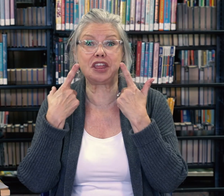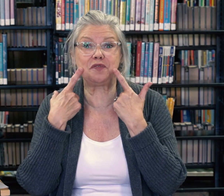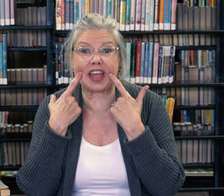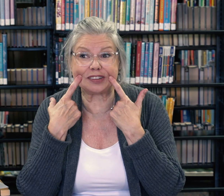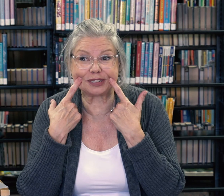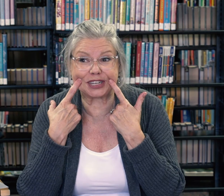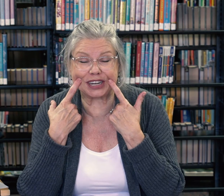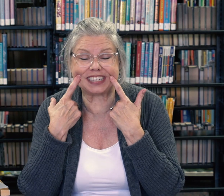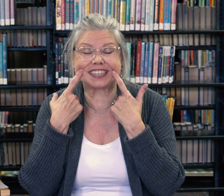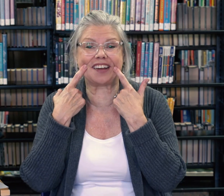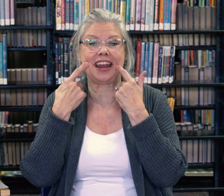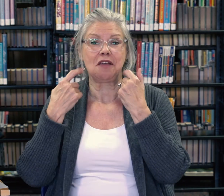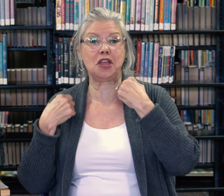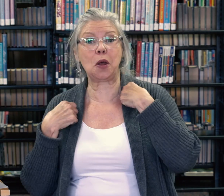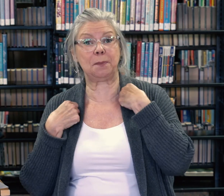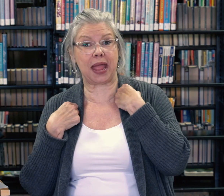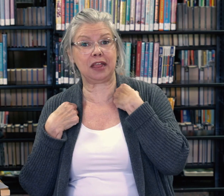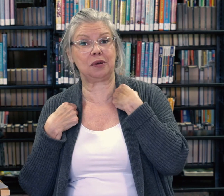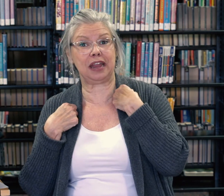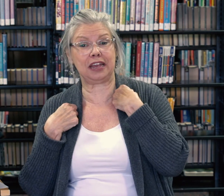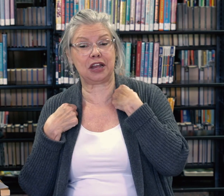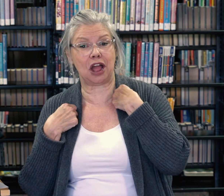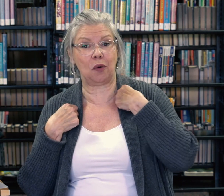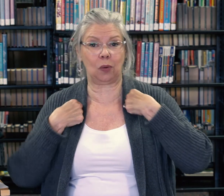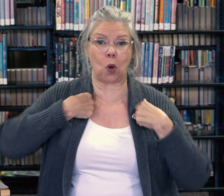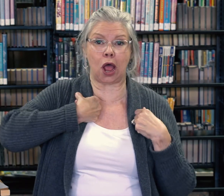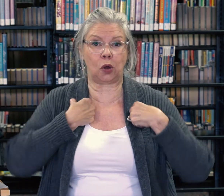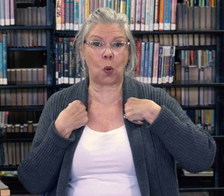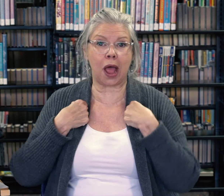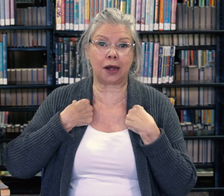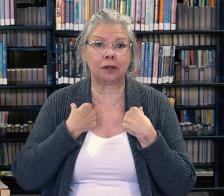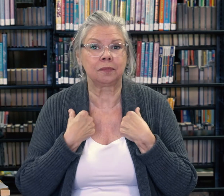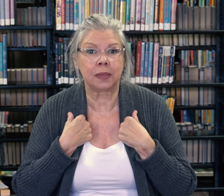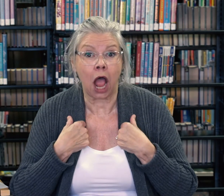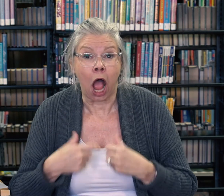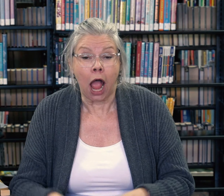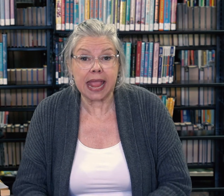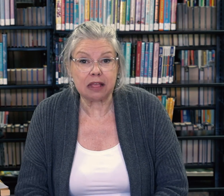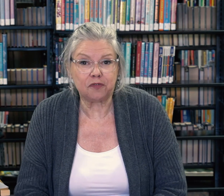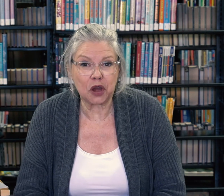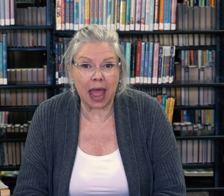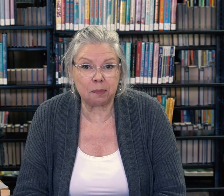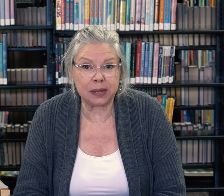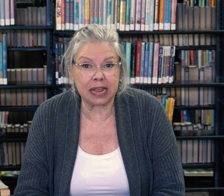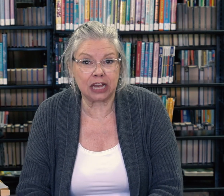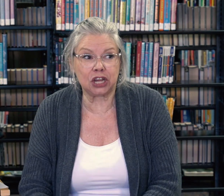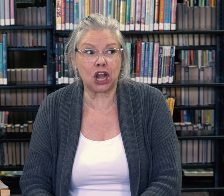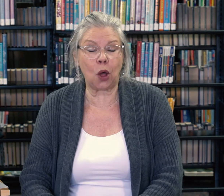your face will surely show it if you're a penguin and you know it waddle waddle if you're happy and you know